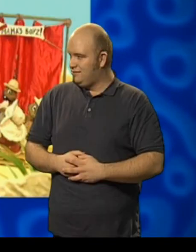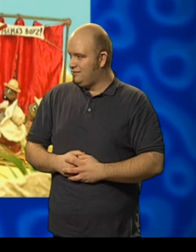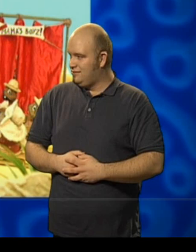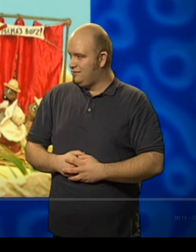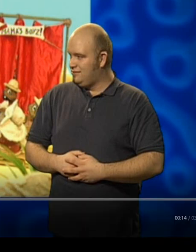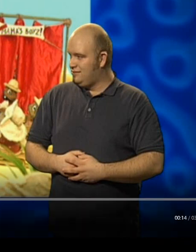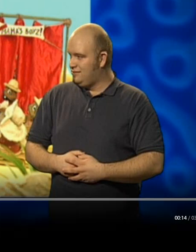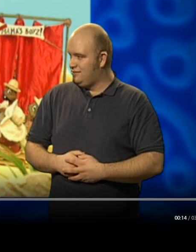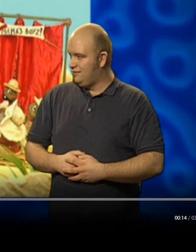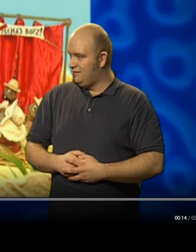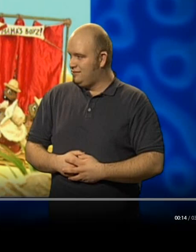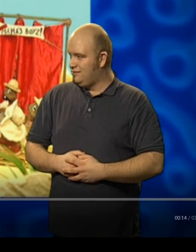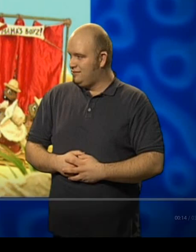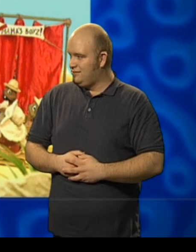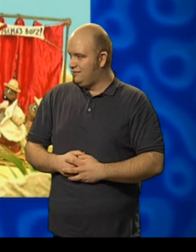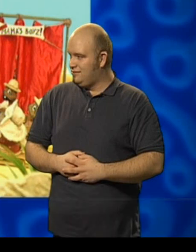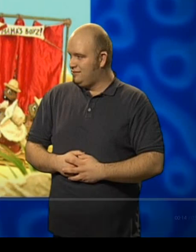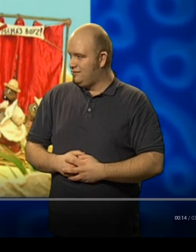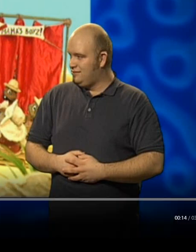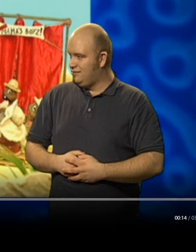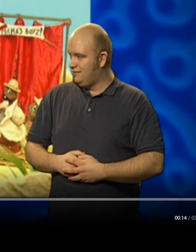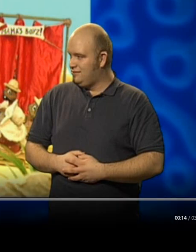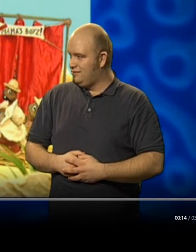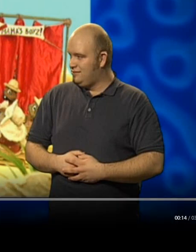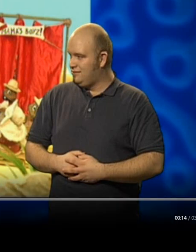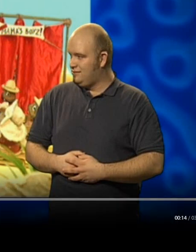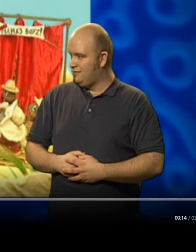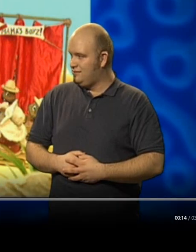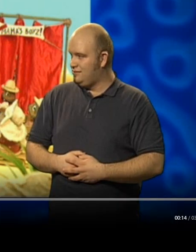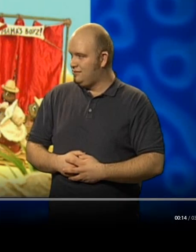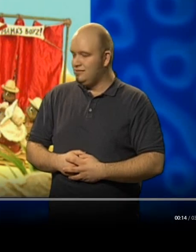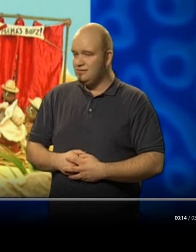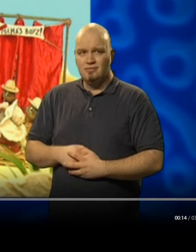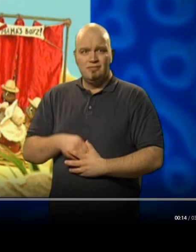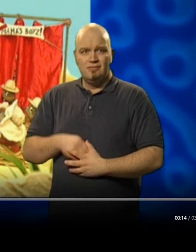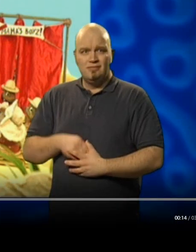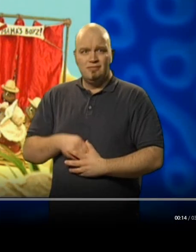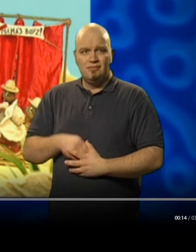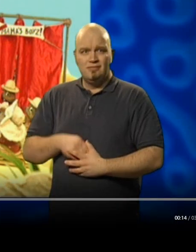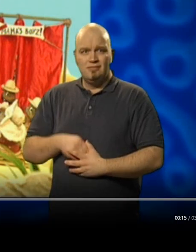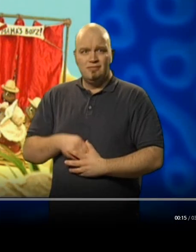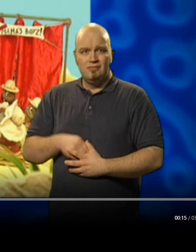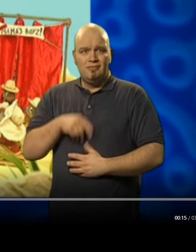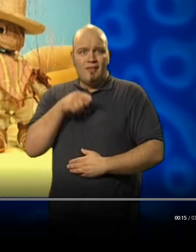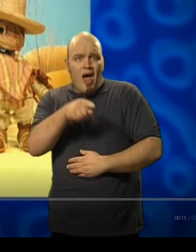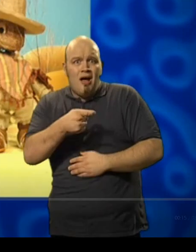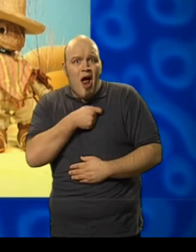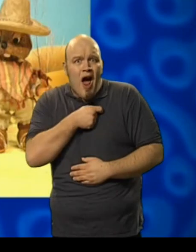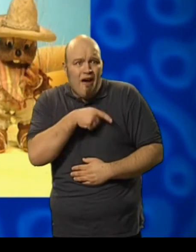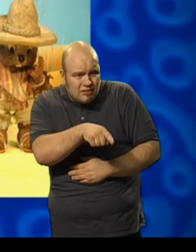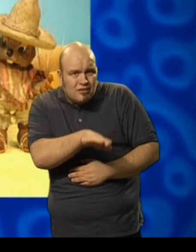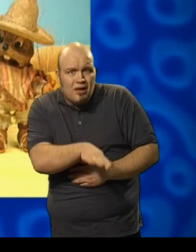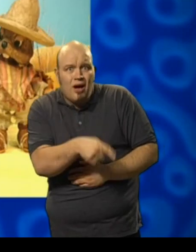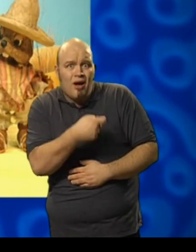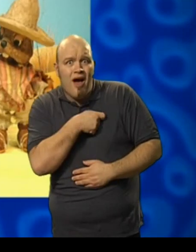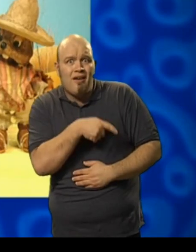I'll see you next time.